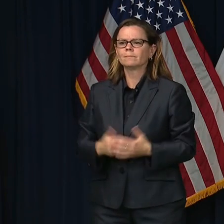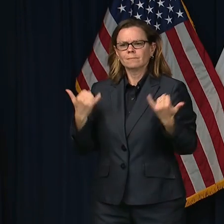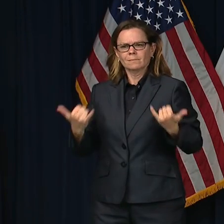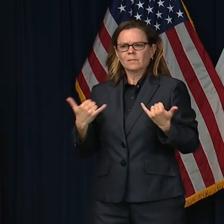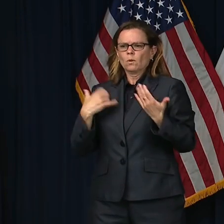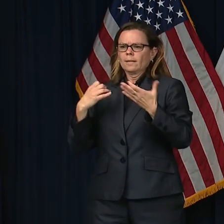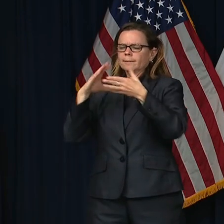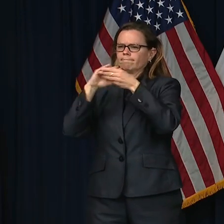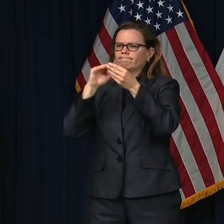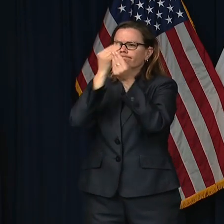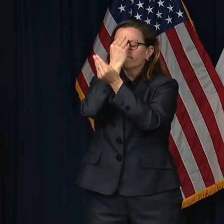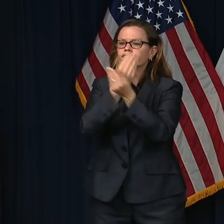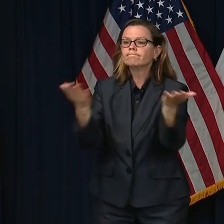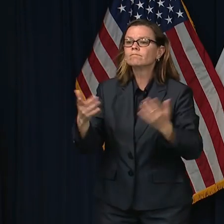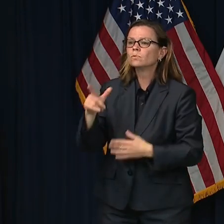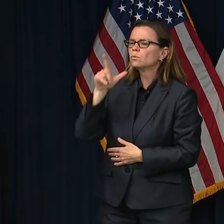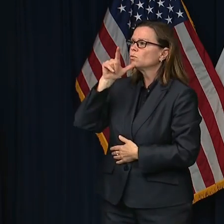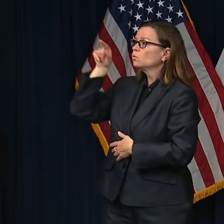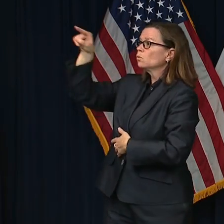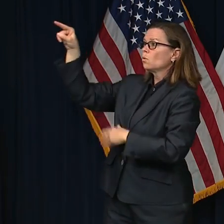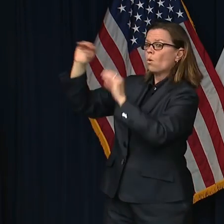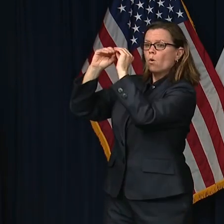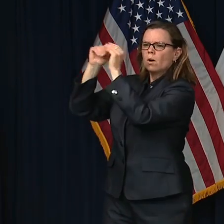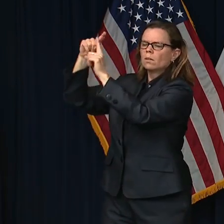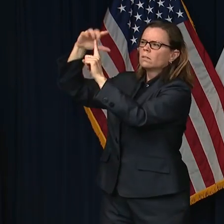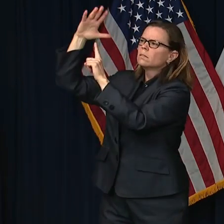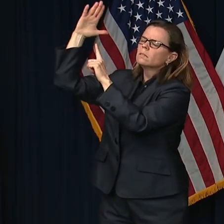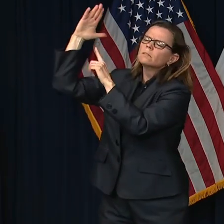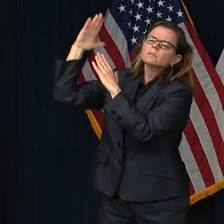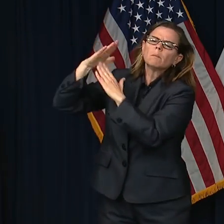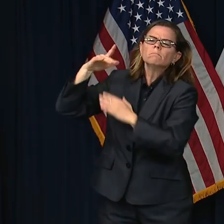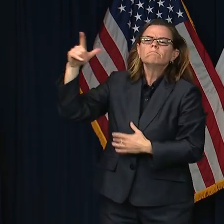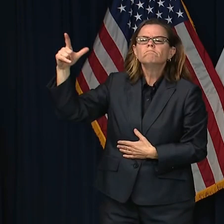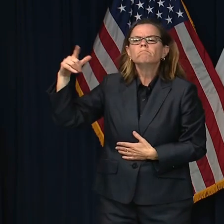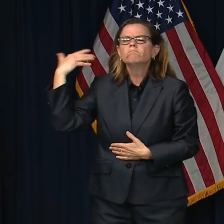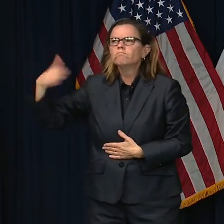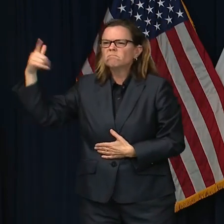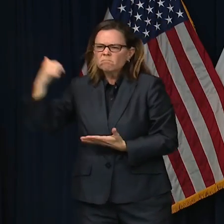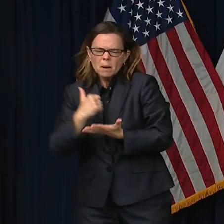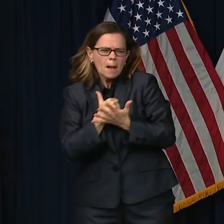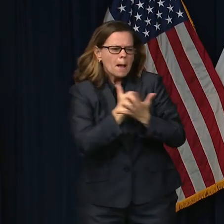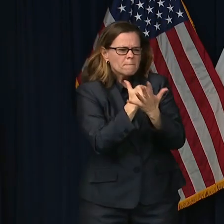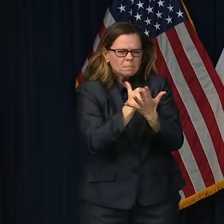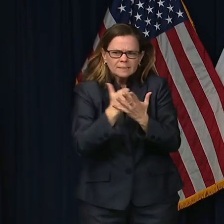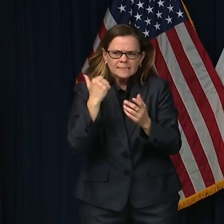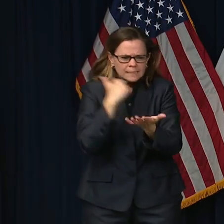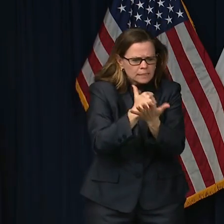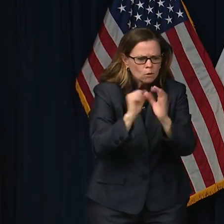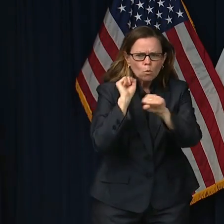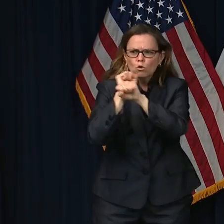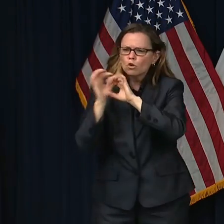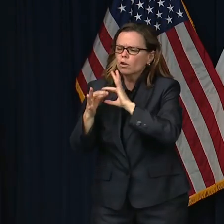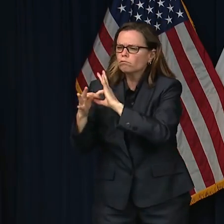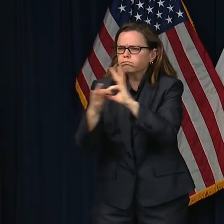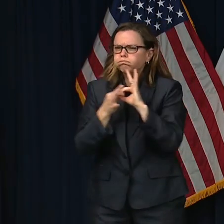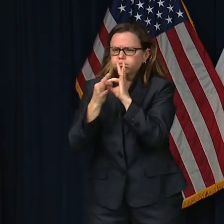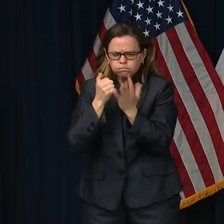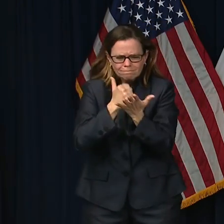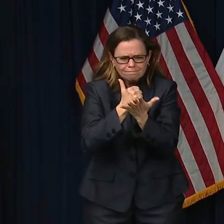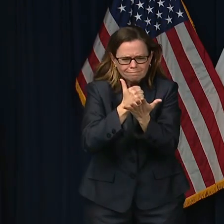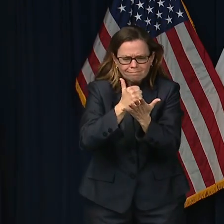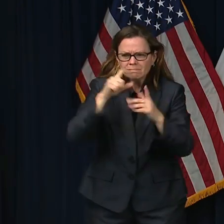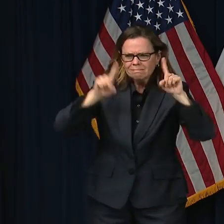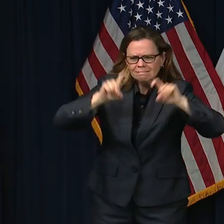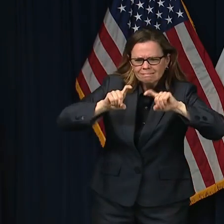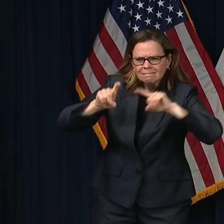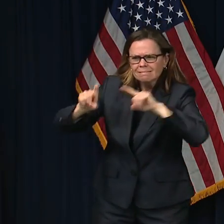around the state who have stepped up in response to this unprecedented challenge. As Dr. Ezeke and